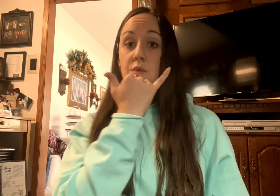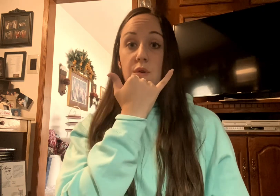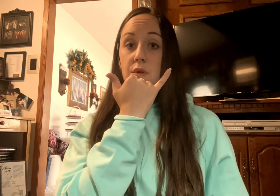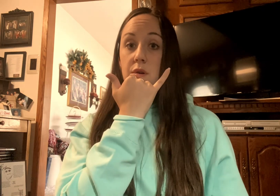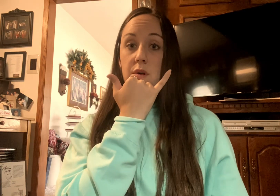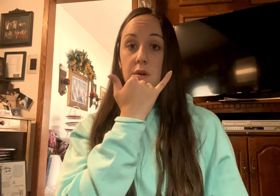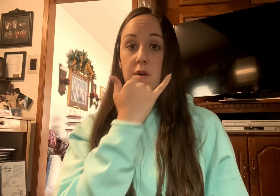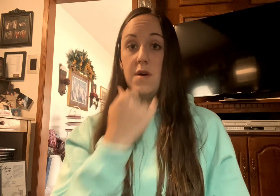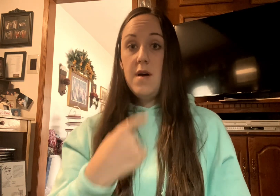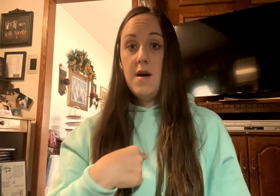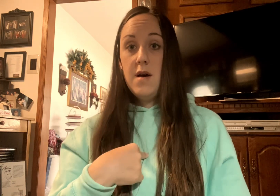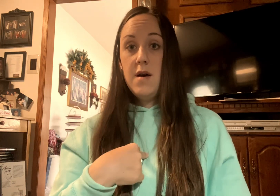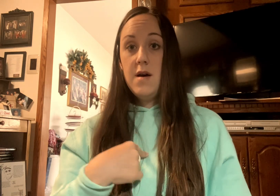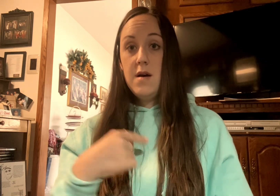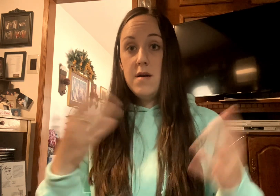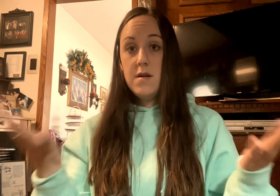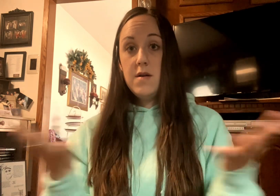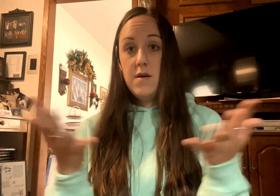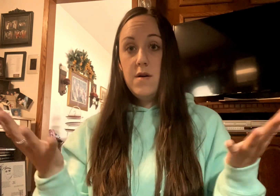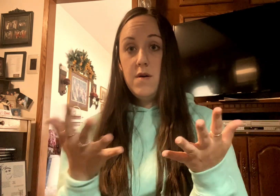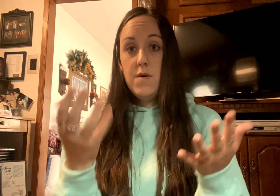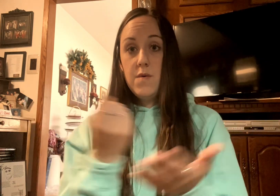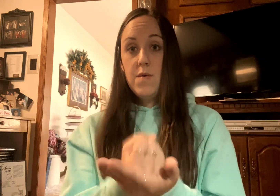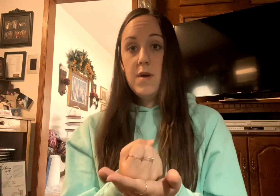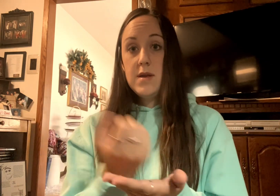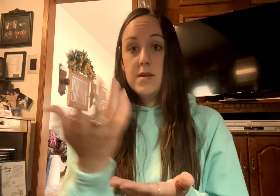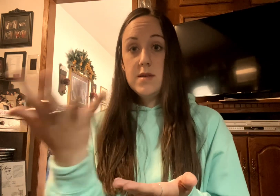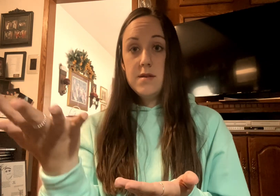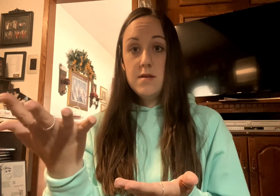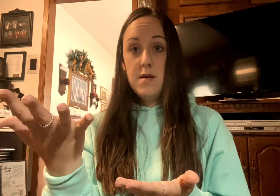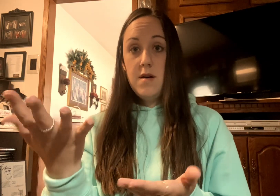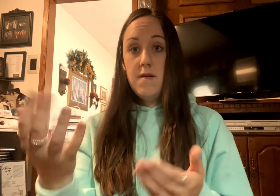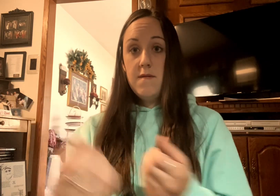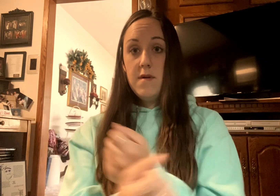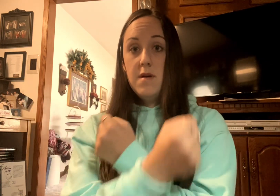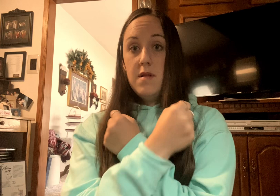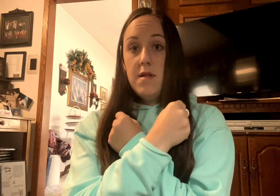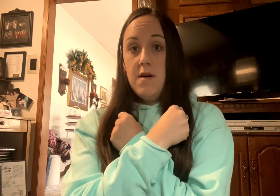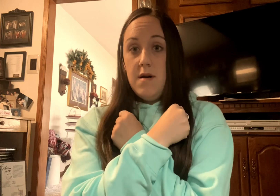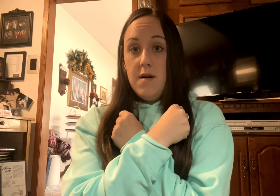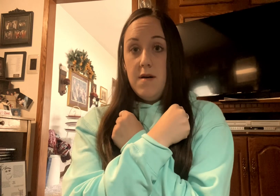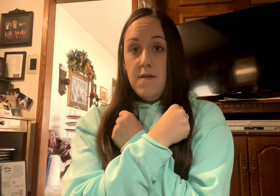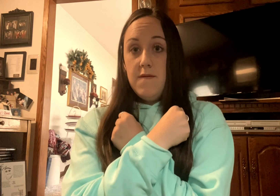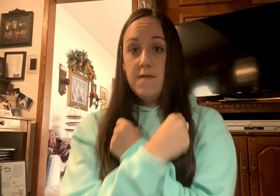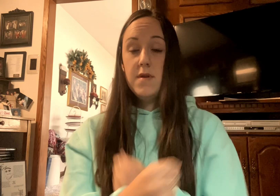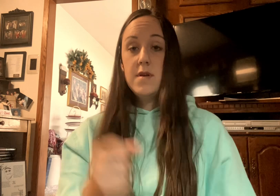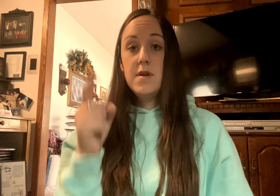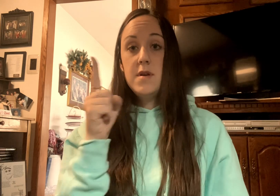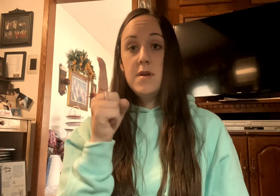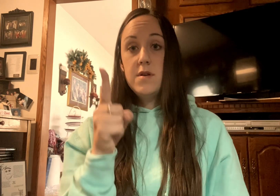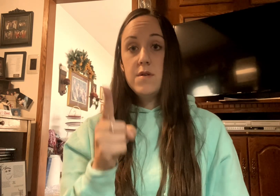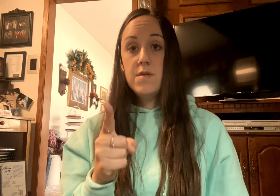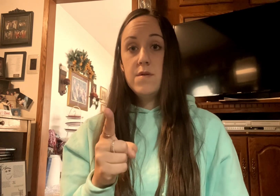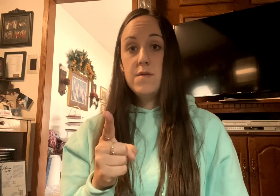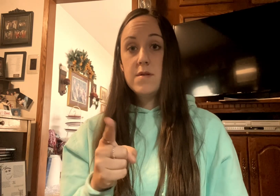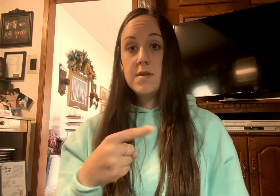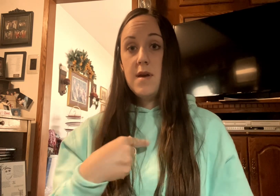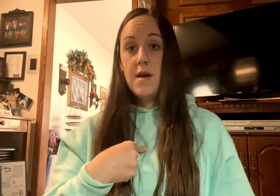Oh, what a waste of loving you Cause I'd